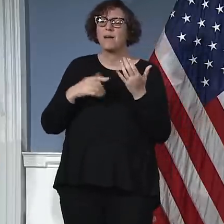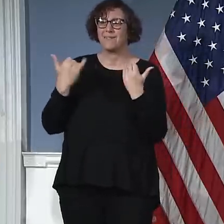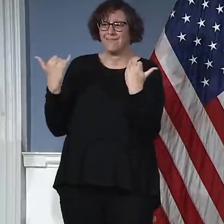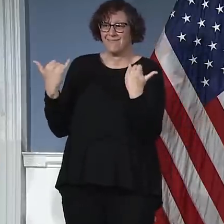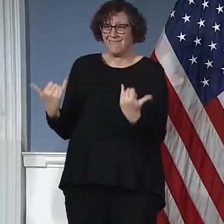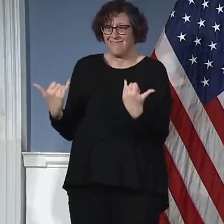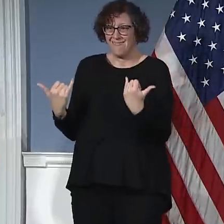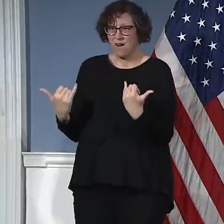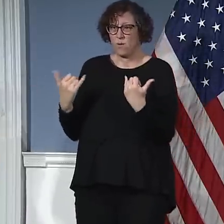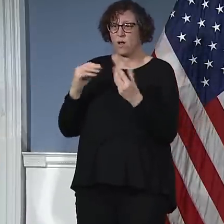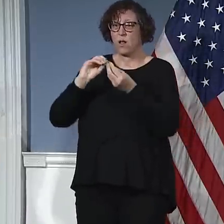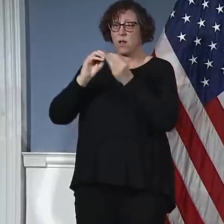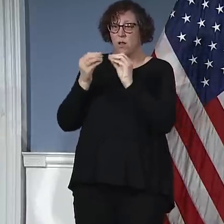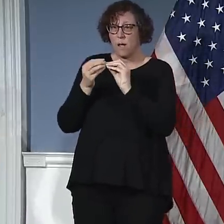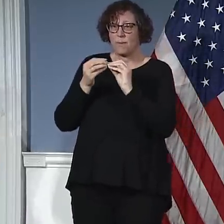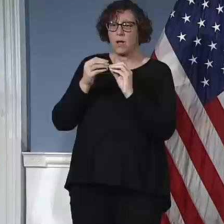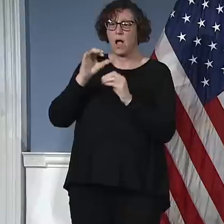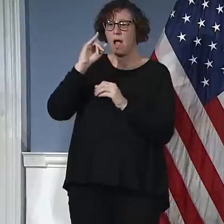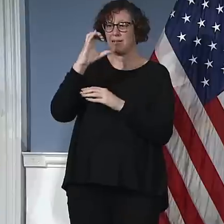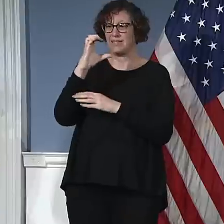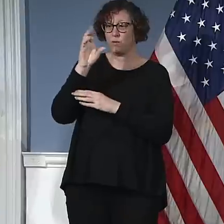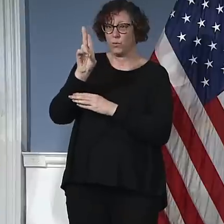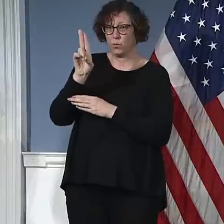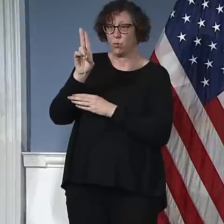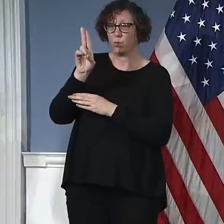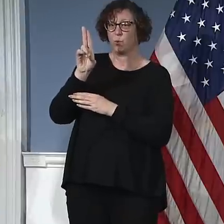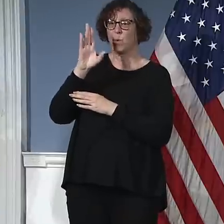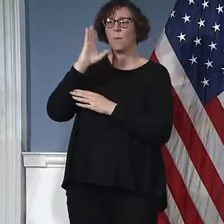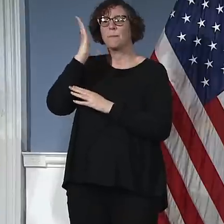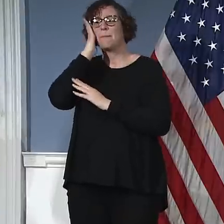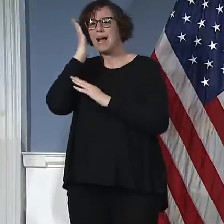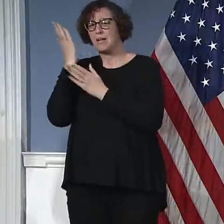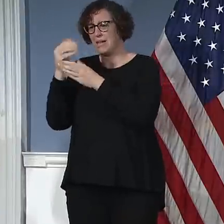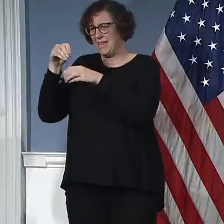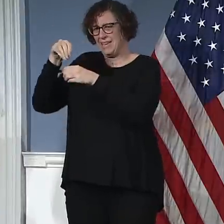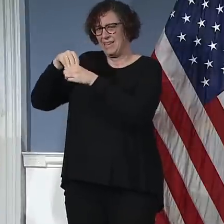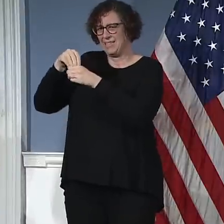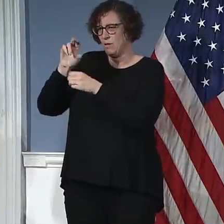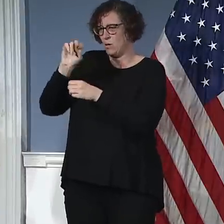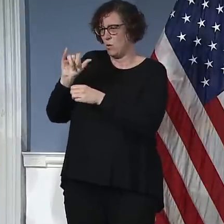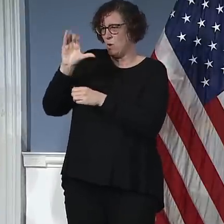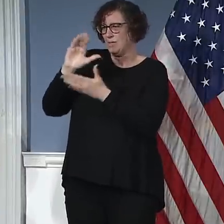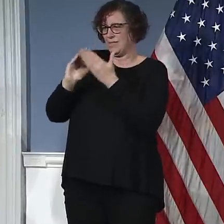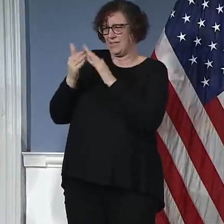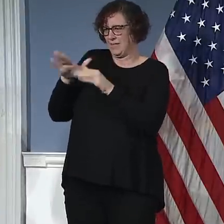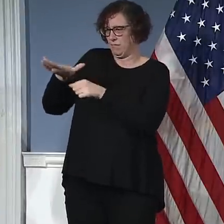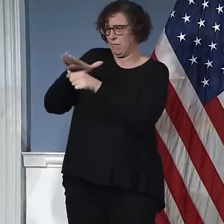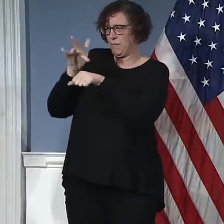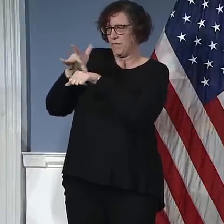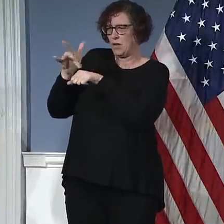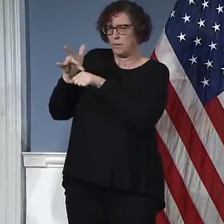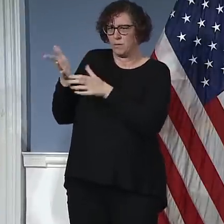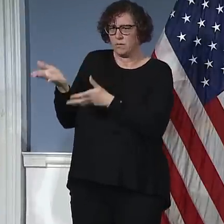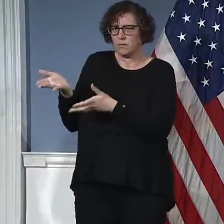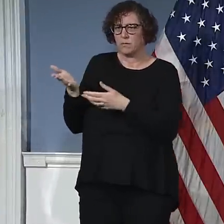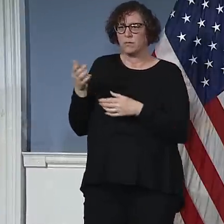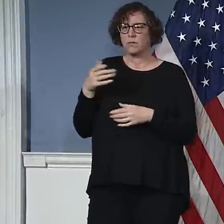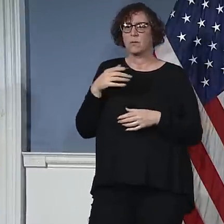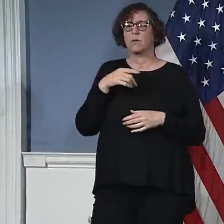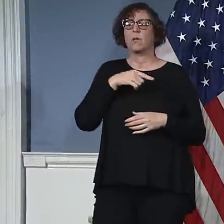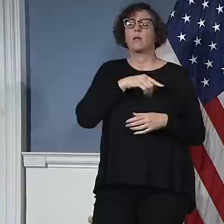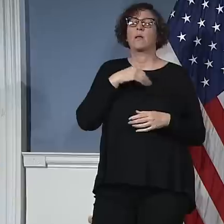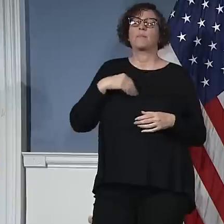in New York City? Right. point. Again, I'm going to be very rigid about this, which is we have an ever